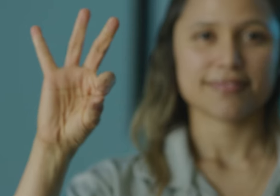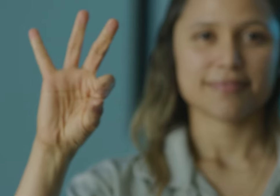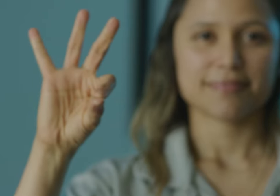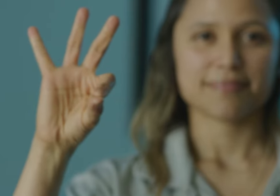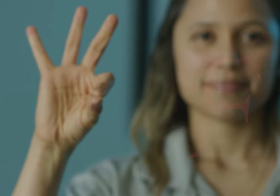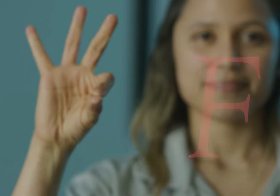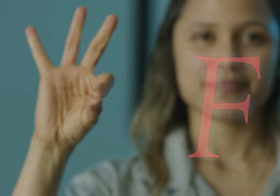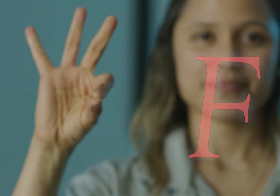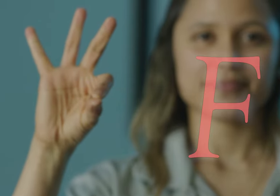F.